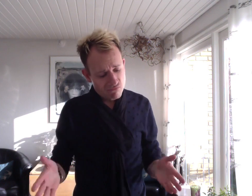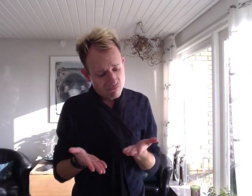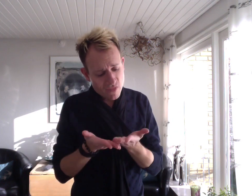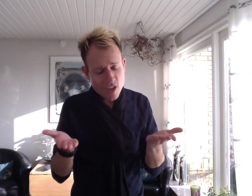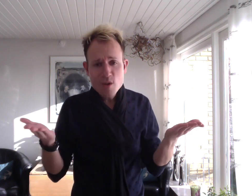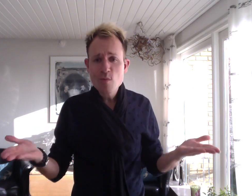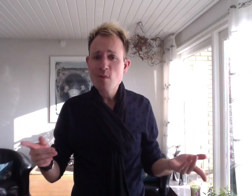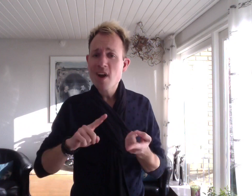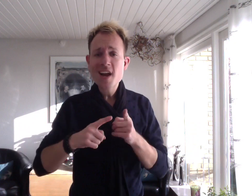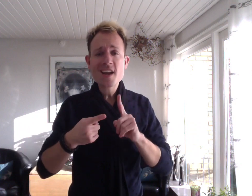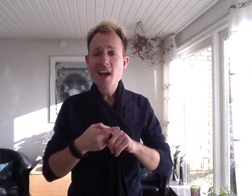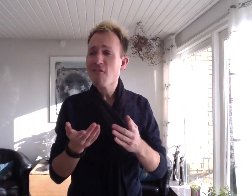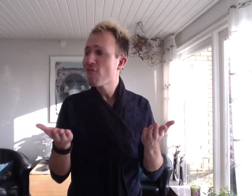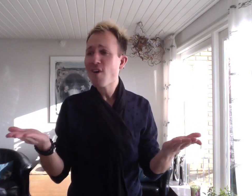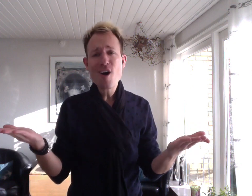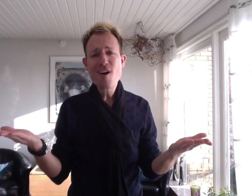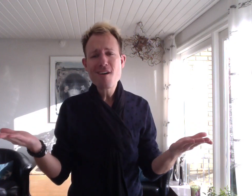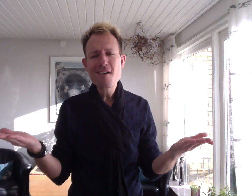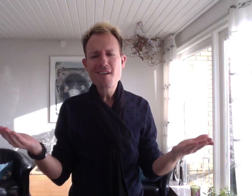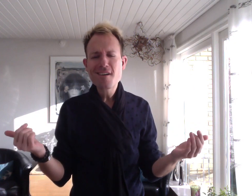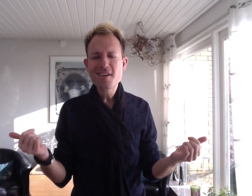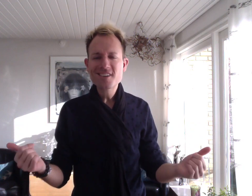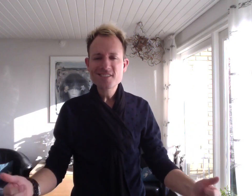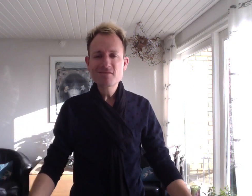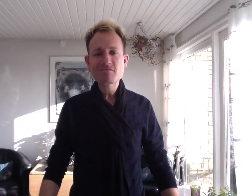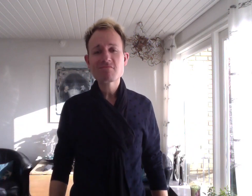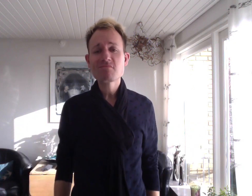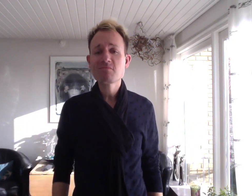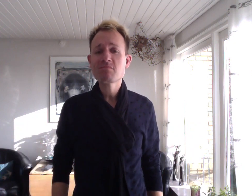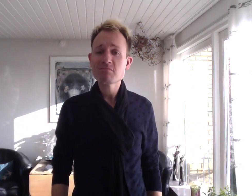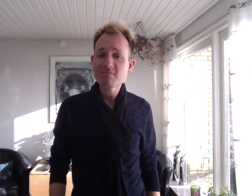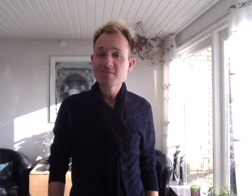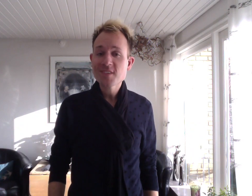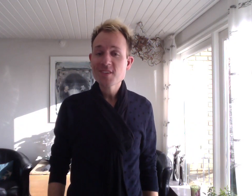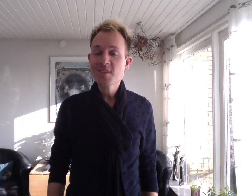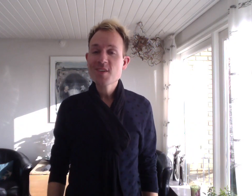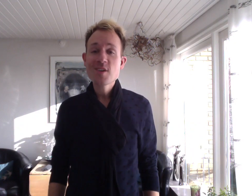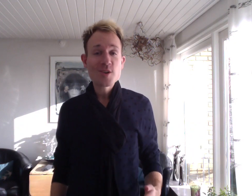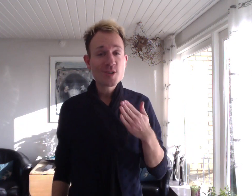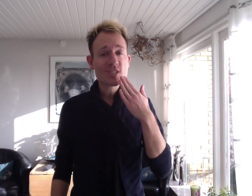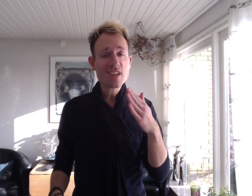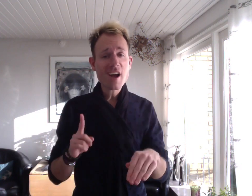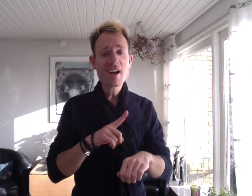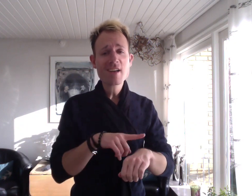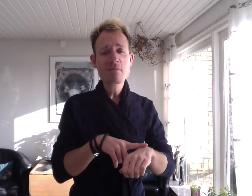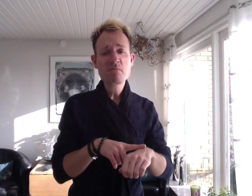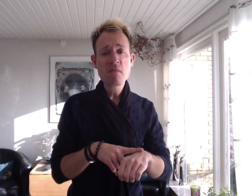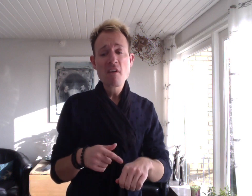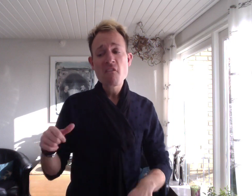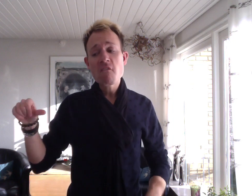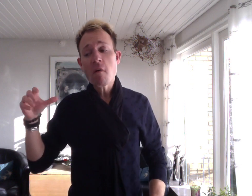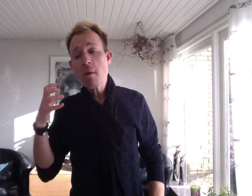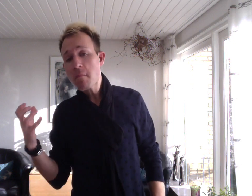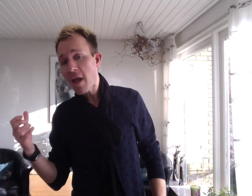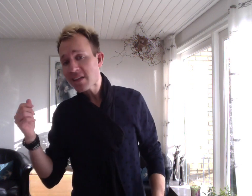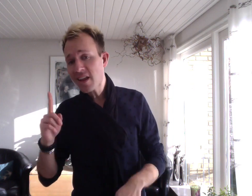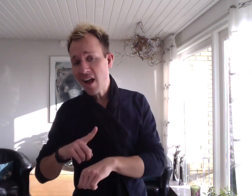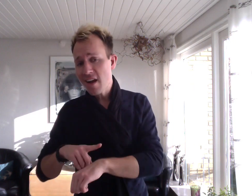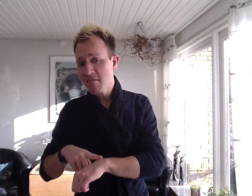that's what friends are for For good times and bad times